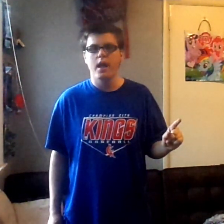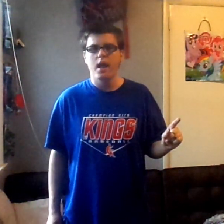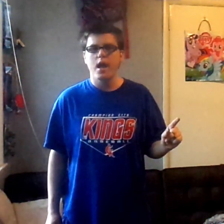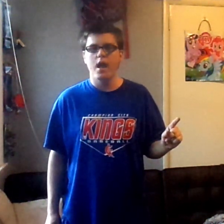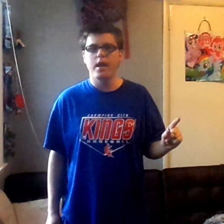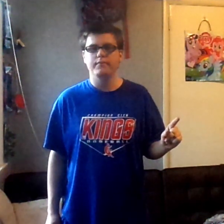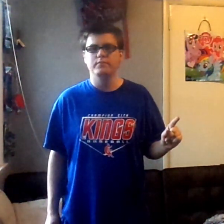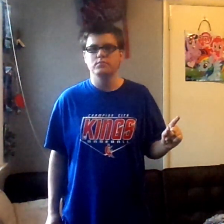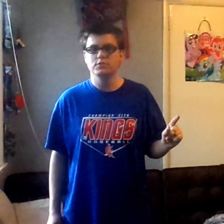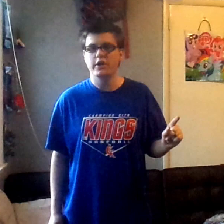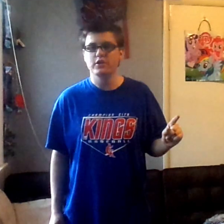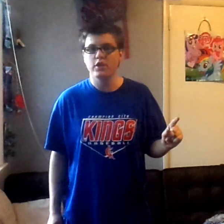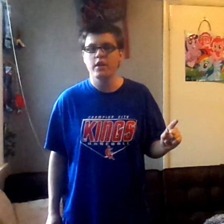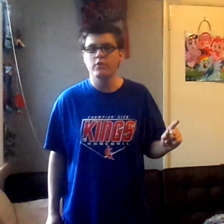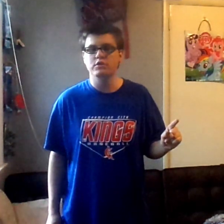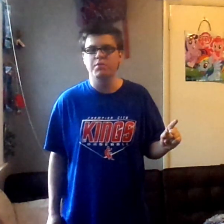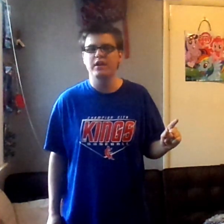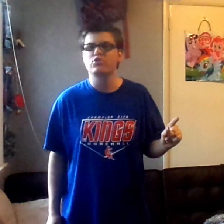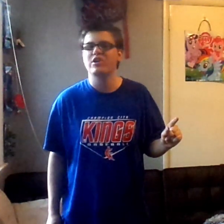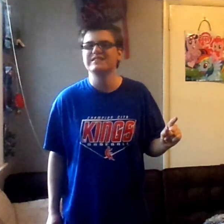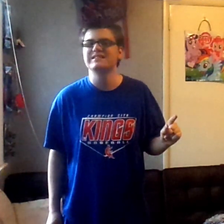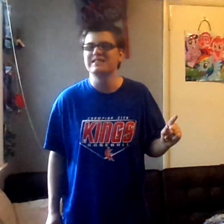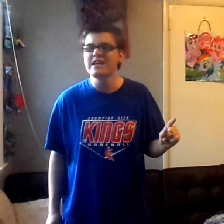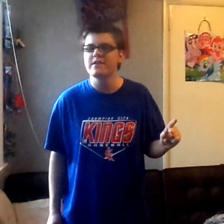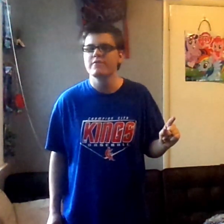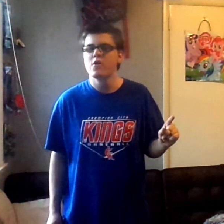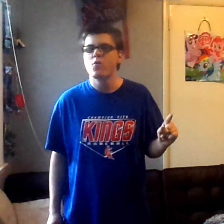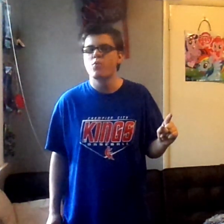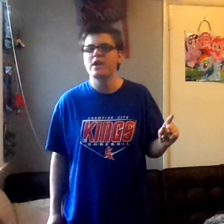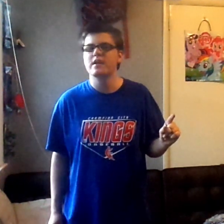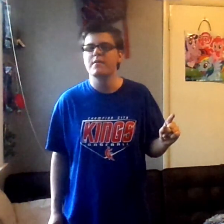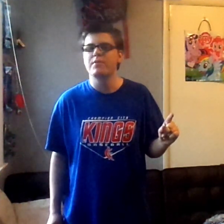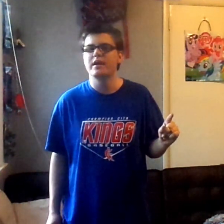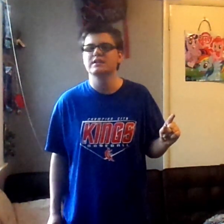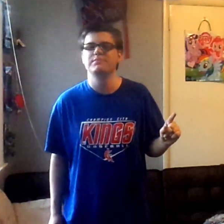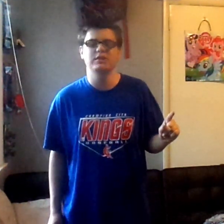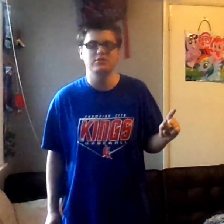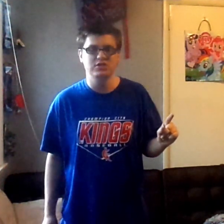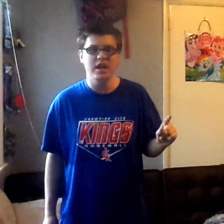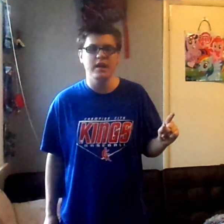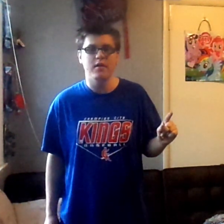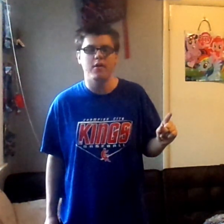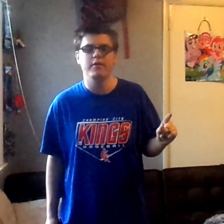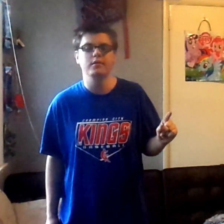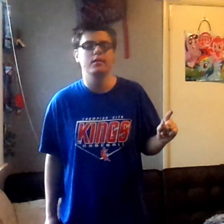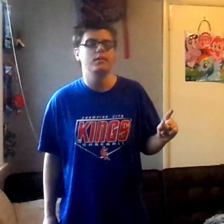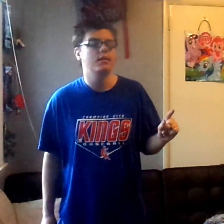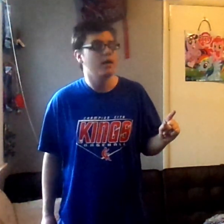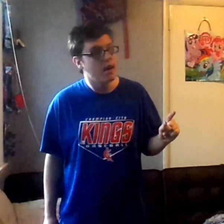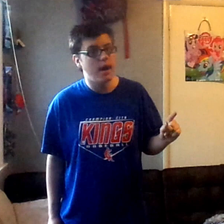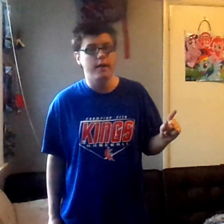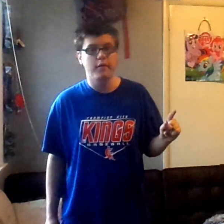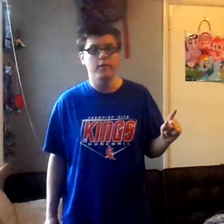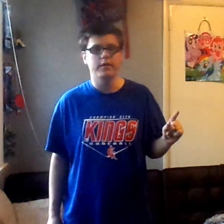And Jerry Traynor, which played Crazy Steve, would end up playing Spencer Shea on iCarly.